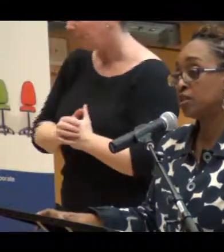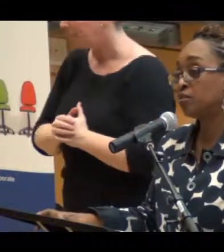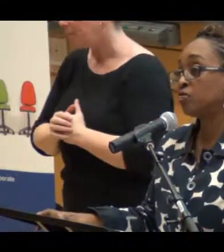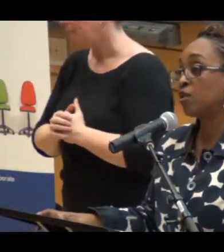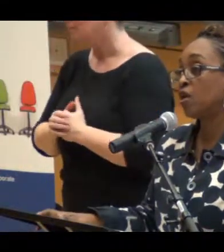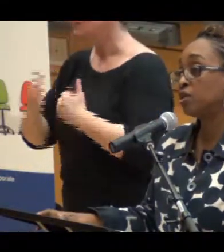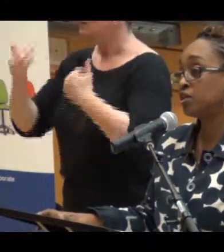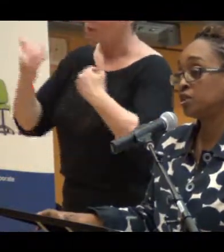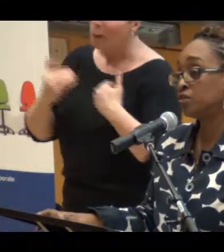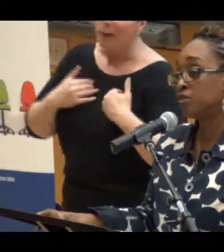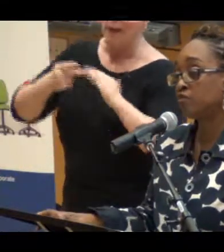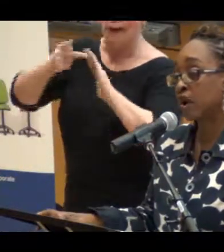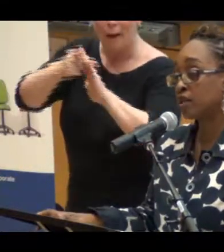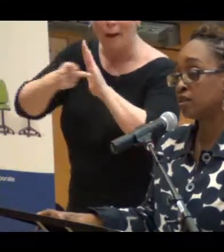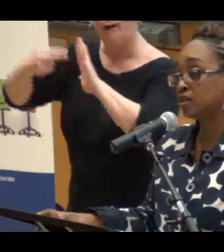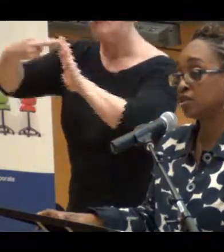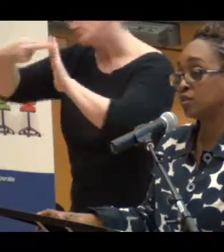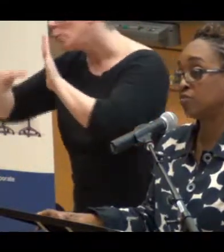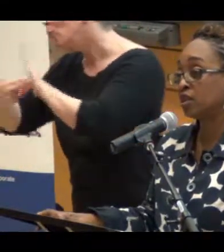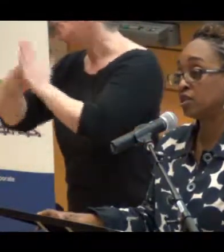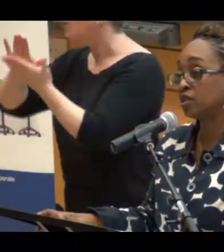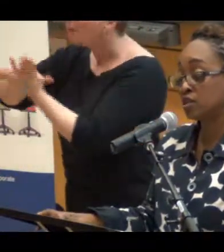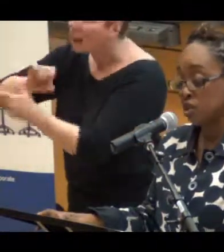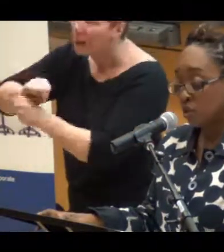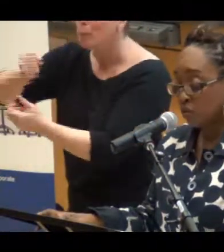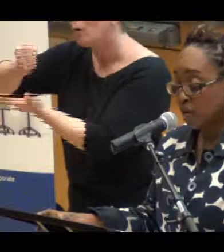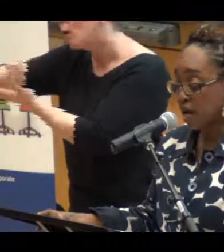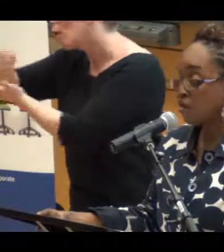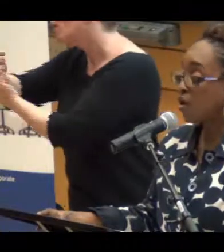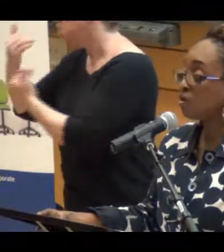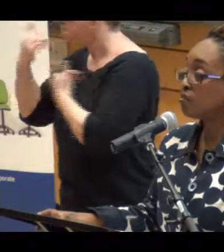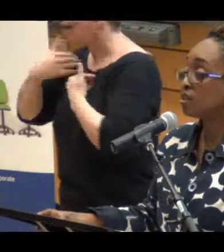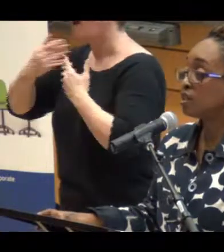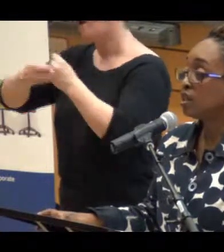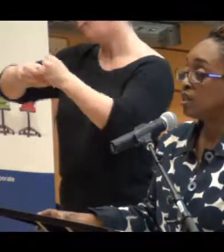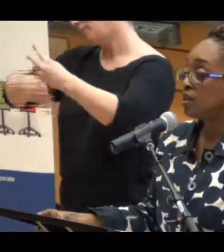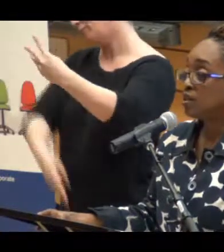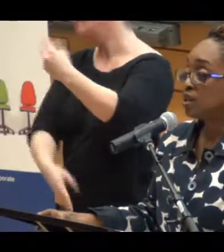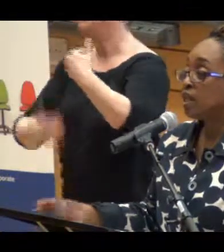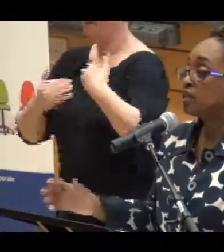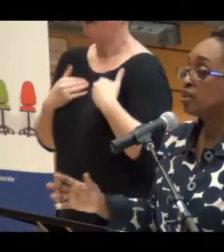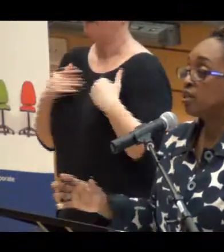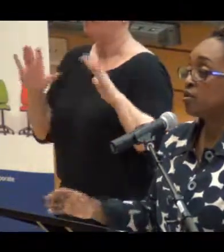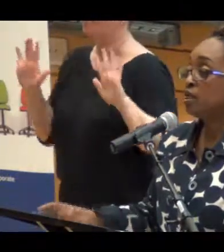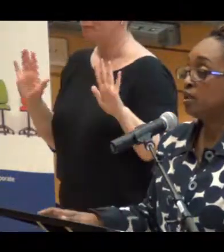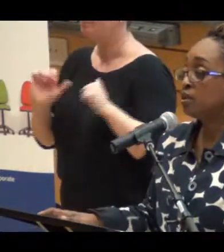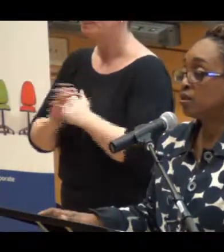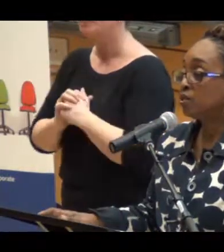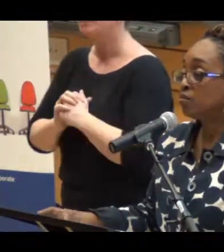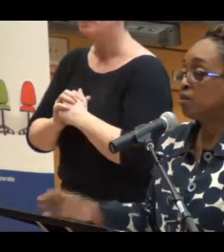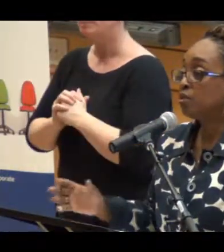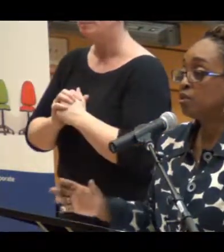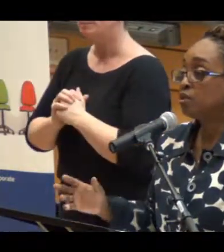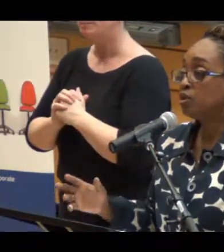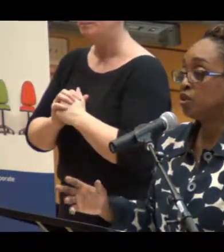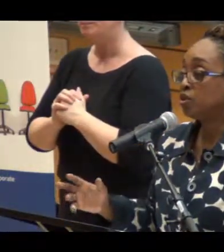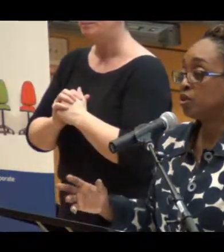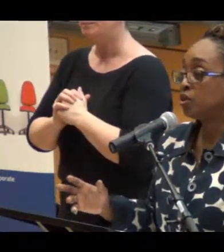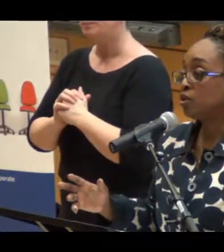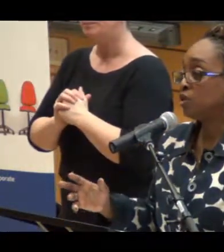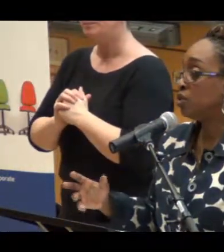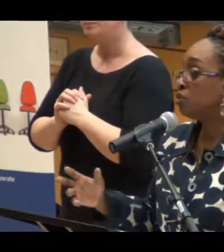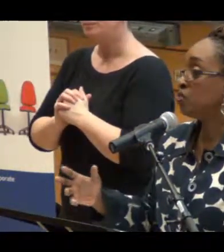templates, we have policies, we have practices, we have lenses. We have all of the things that people